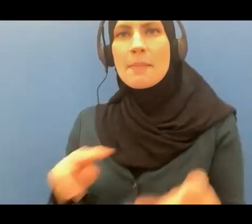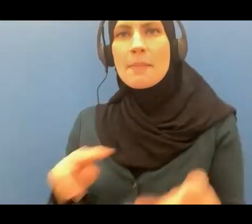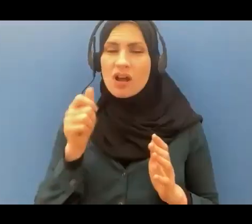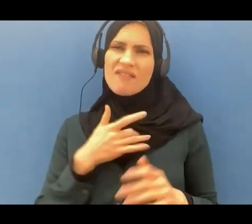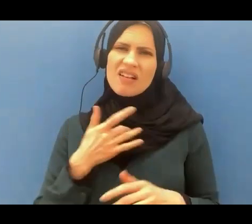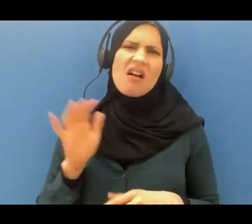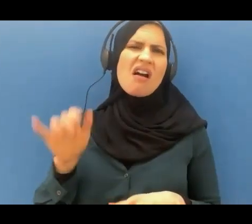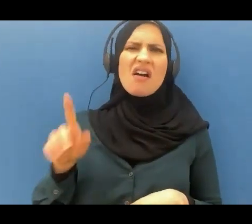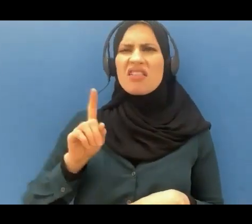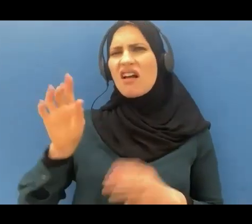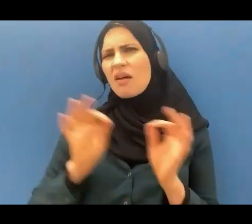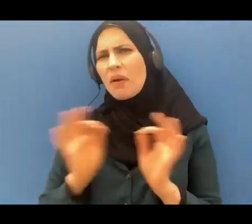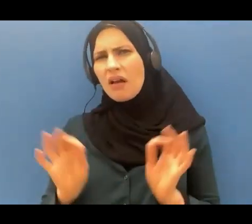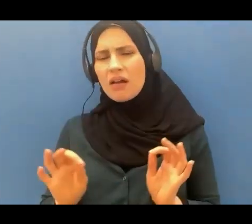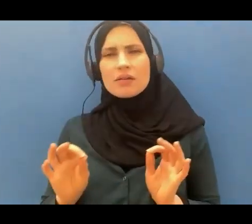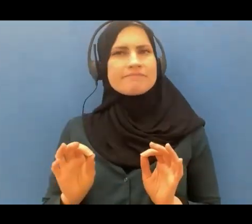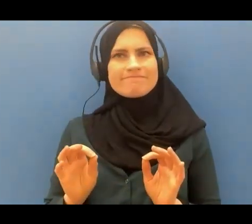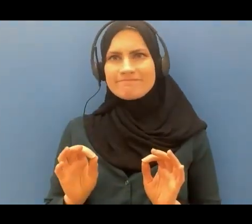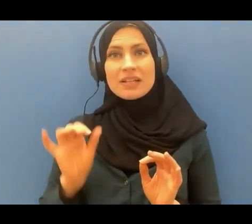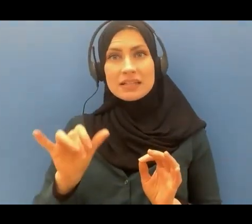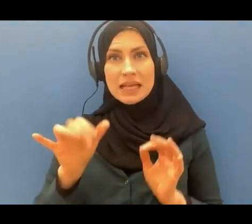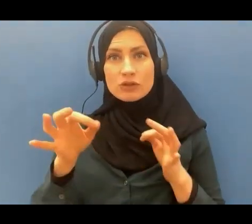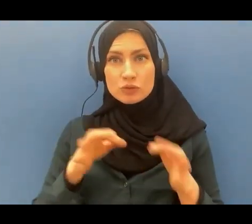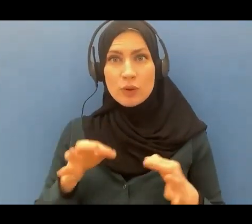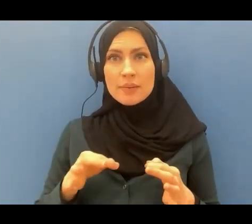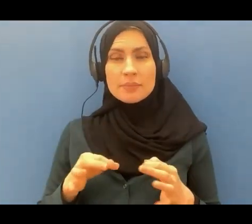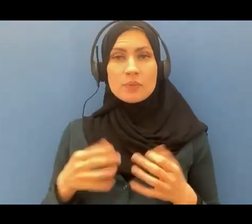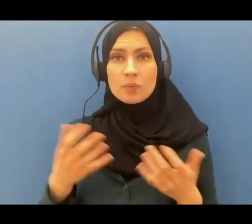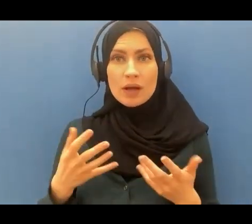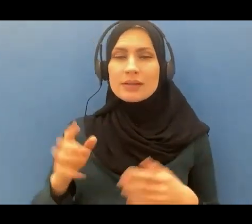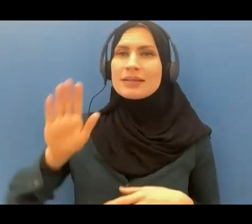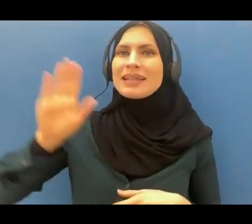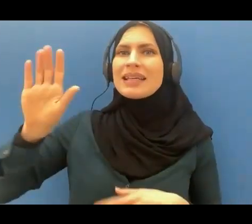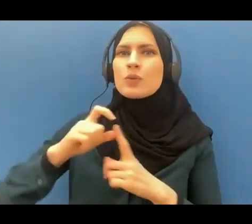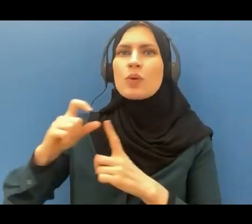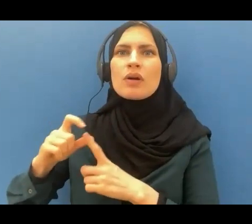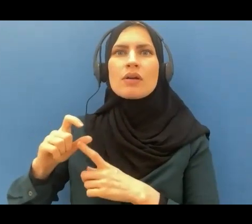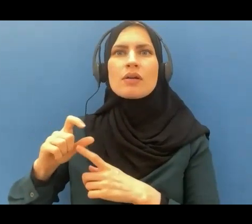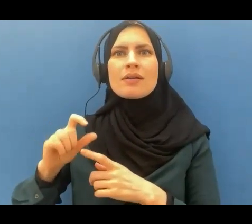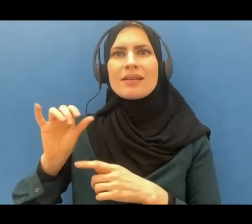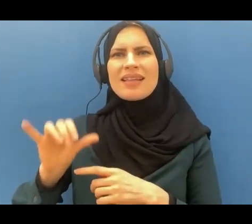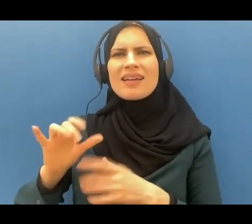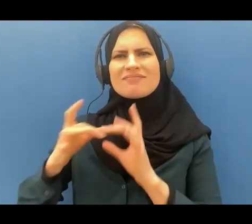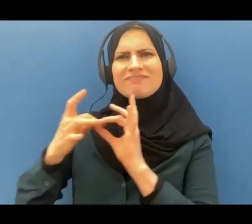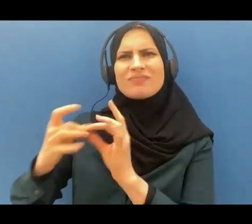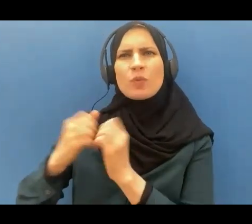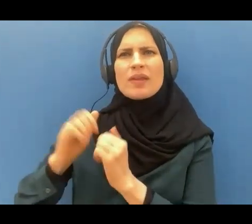his word is part of his might and it cuts through